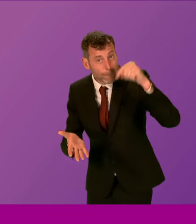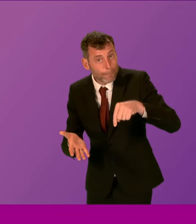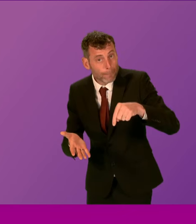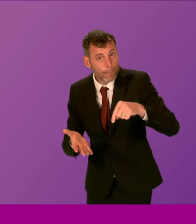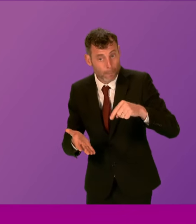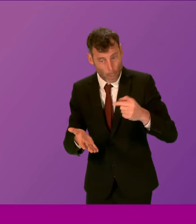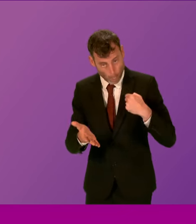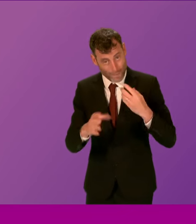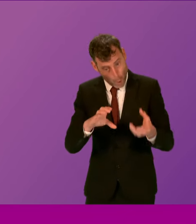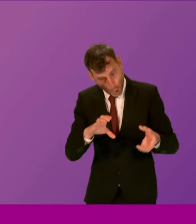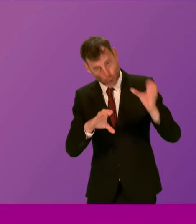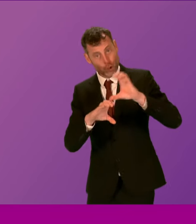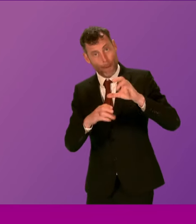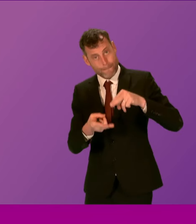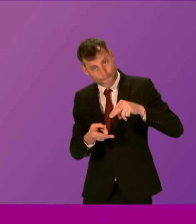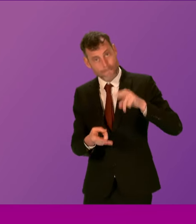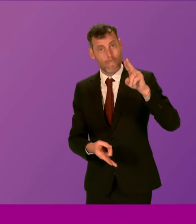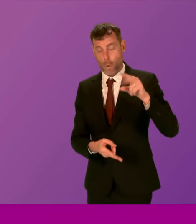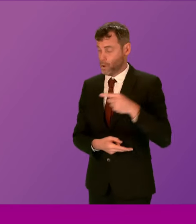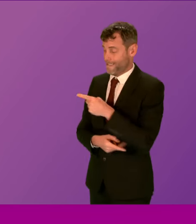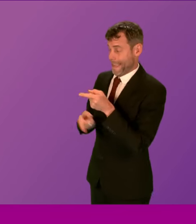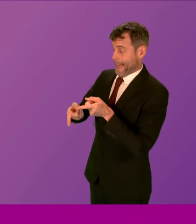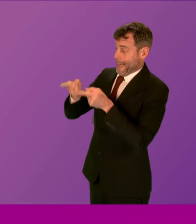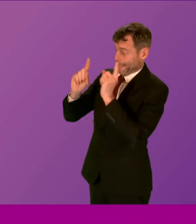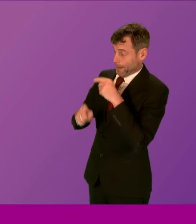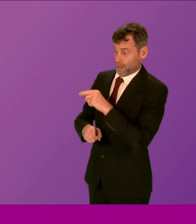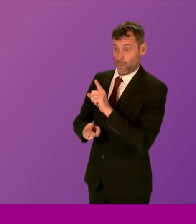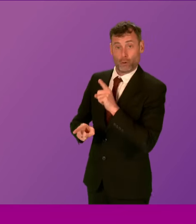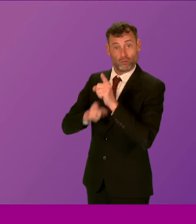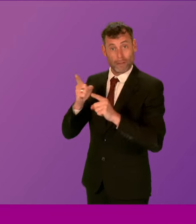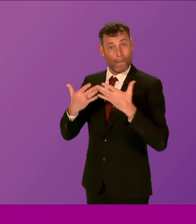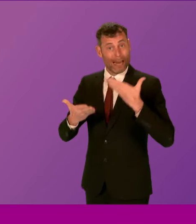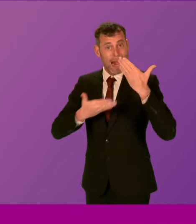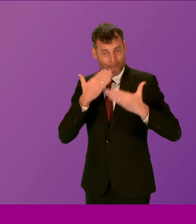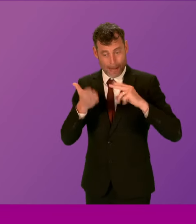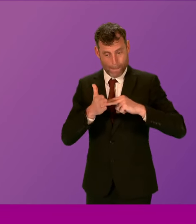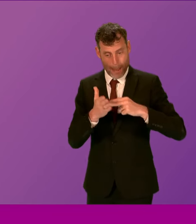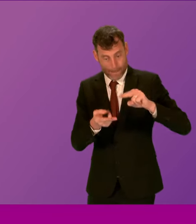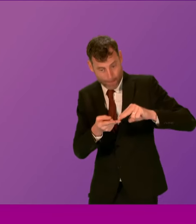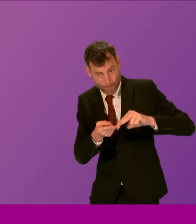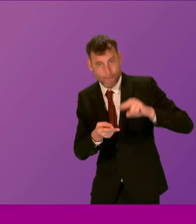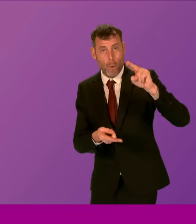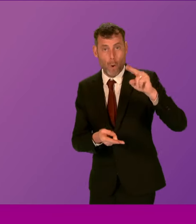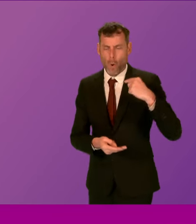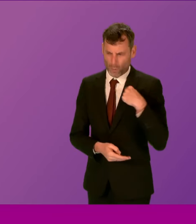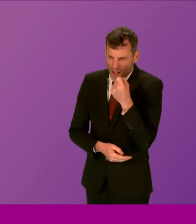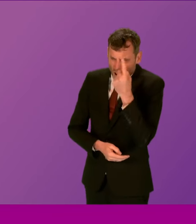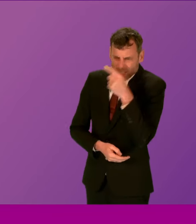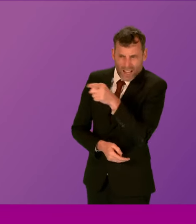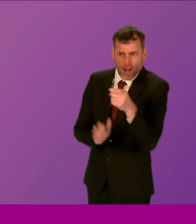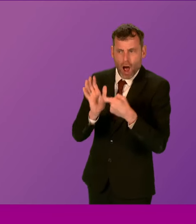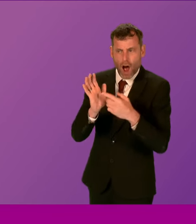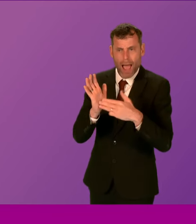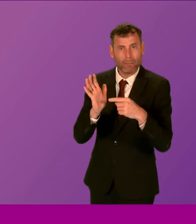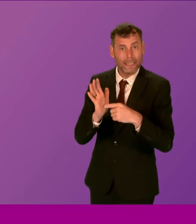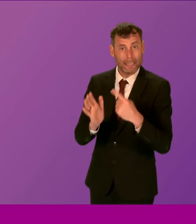is rising, as the Cabinet Secretary for Transport has already outlined. We do appreciate and share the RMT's views that